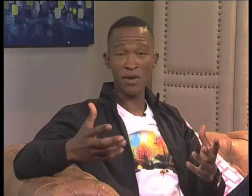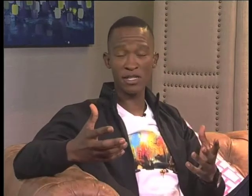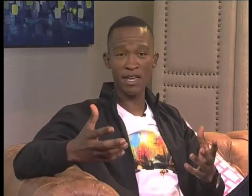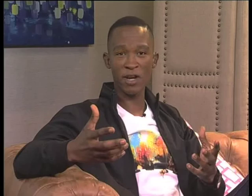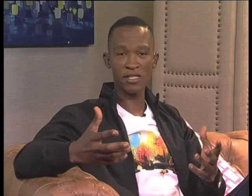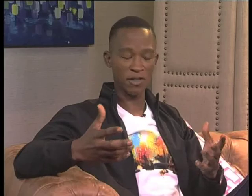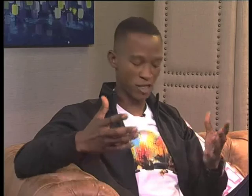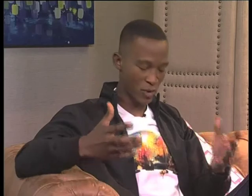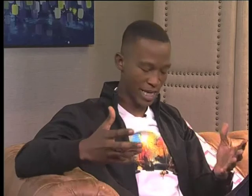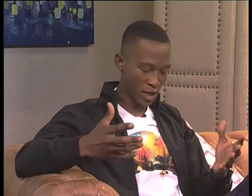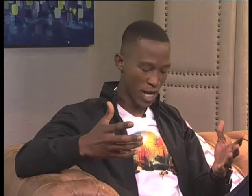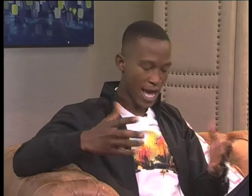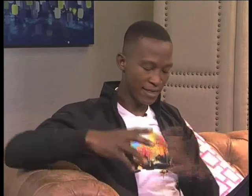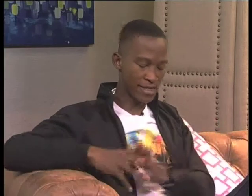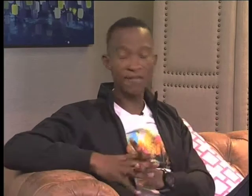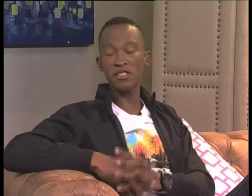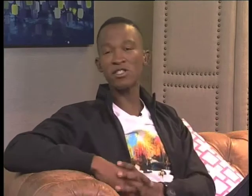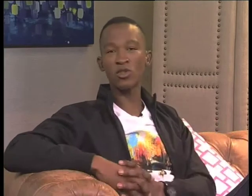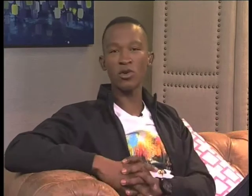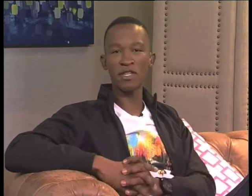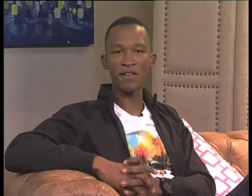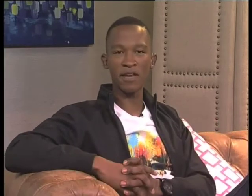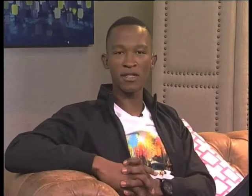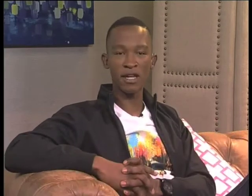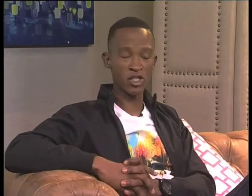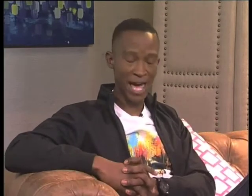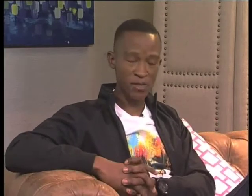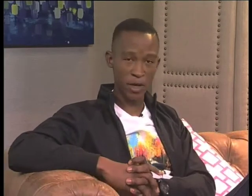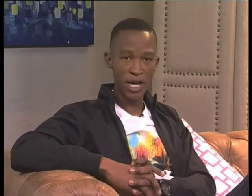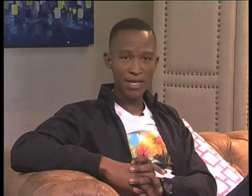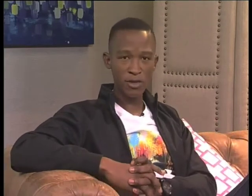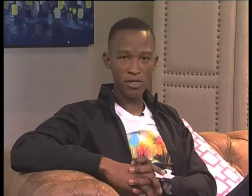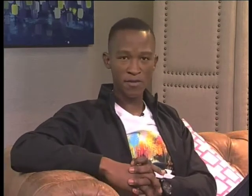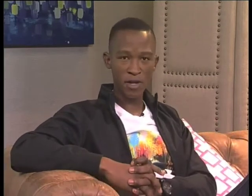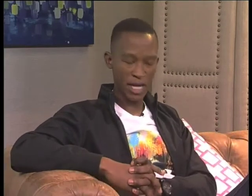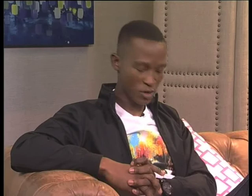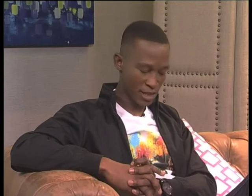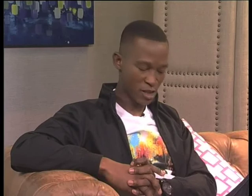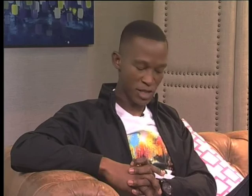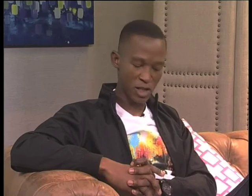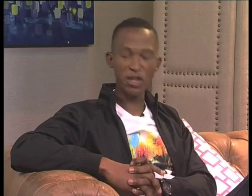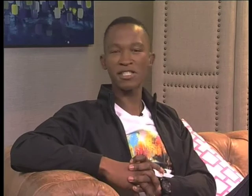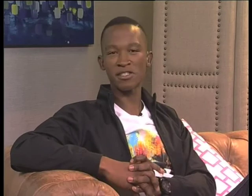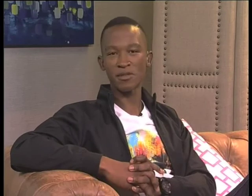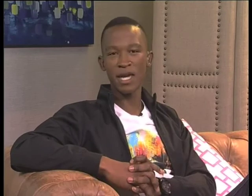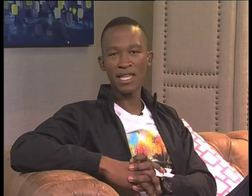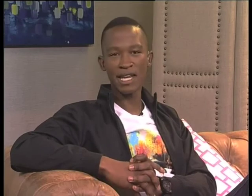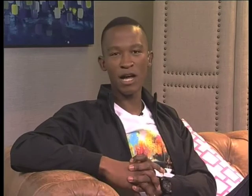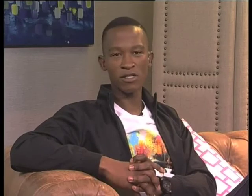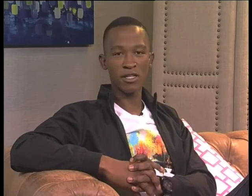South Africans out there. So we take a look at the St. Vincent's School of the Deaf in Johannesburg that uses a very interesting and special learning system that allows the